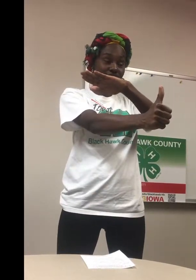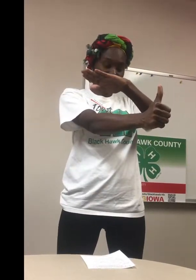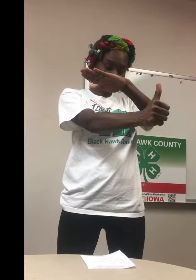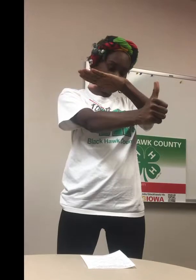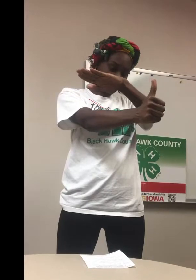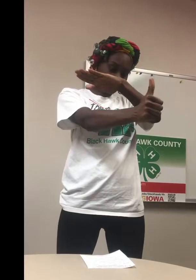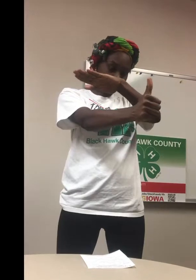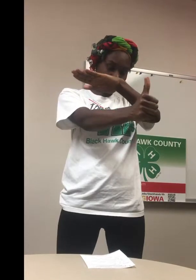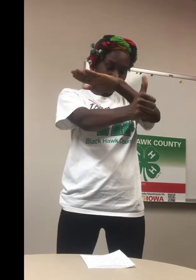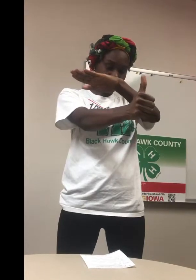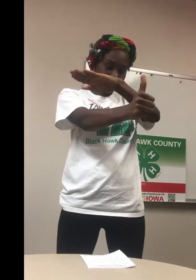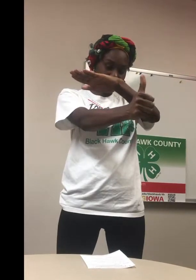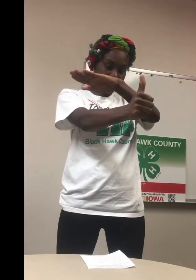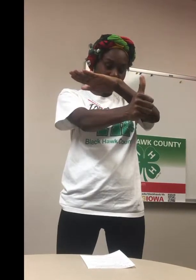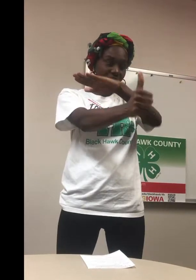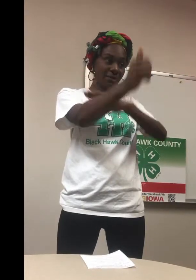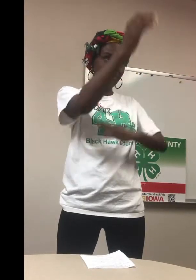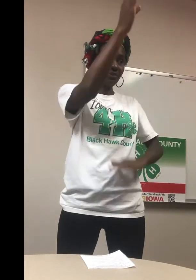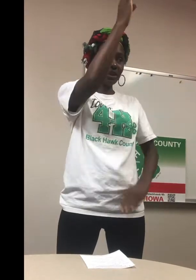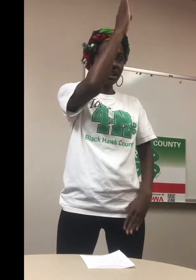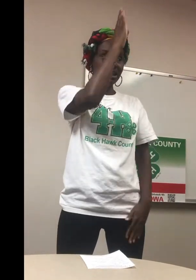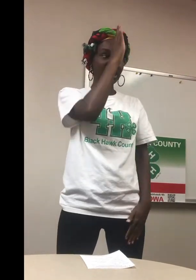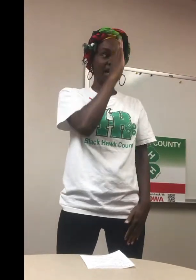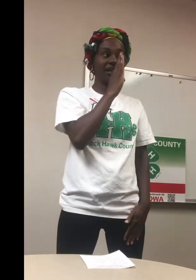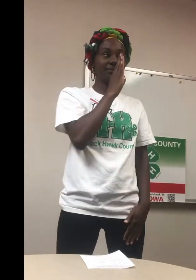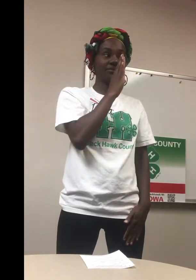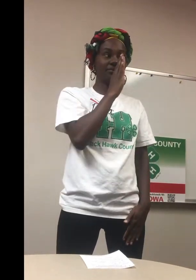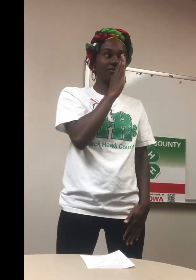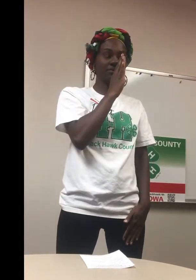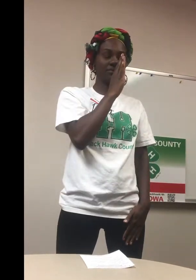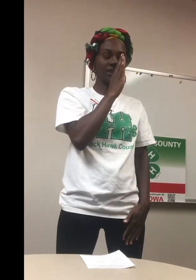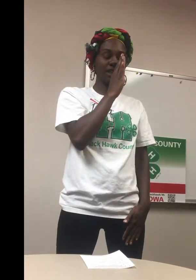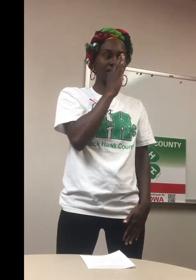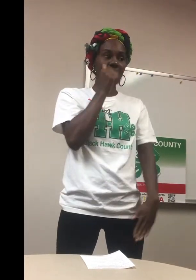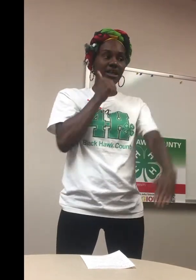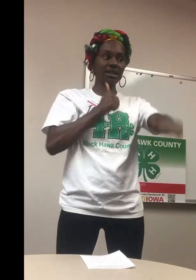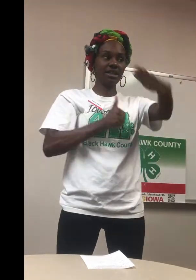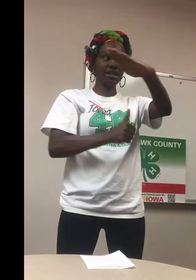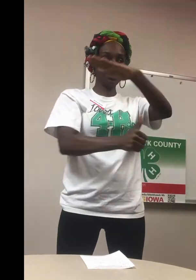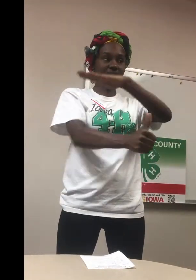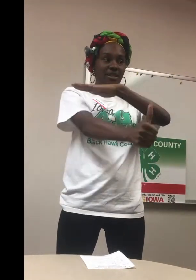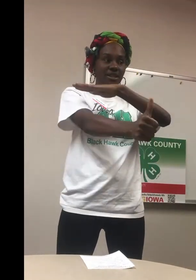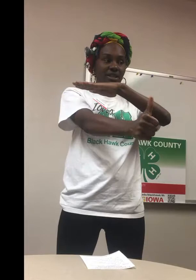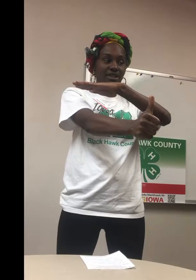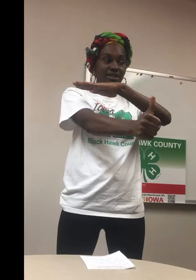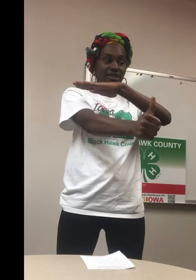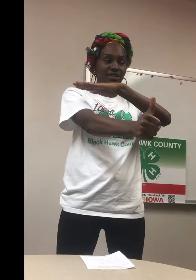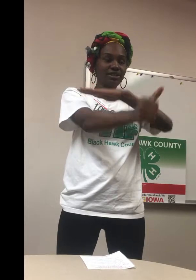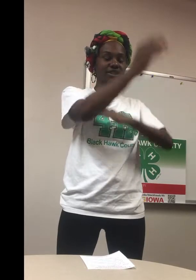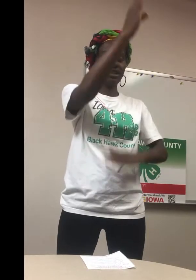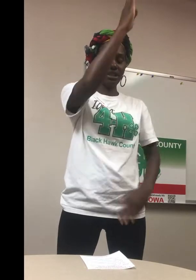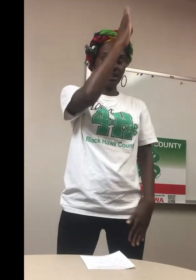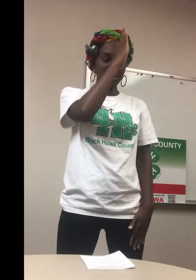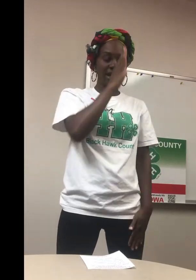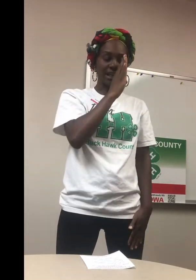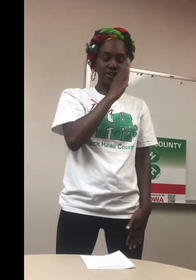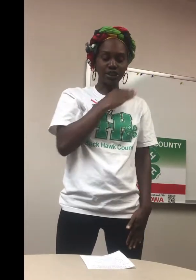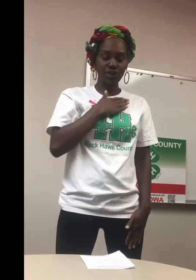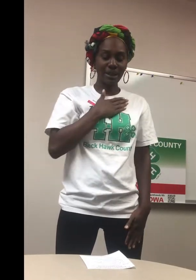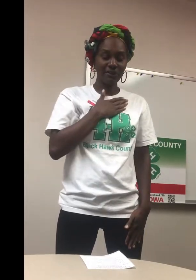Is that the right word? Under God? Yep. God. Under God. Under God. Under So let's go back